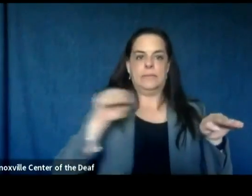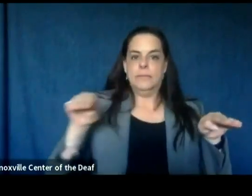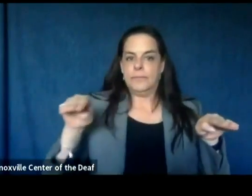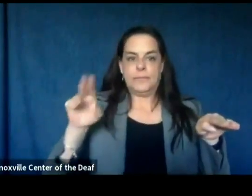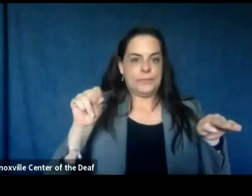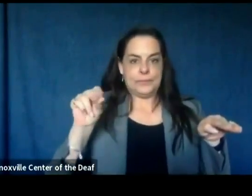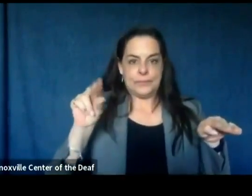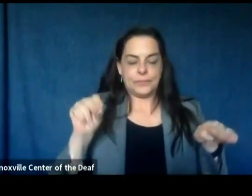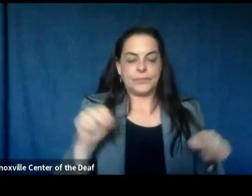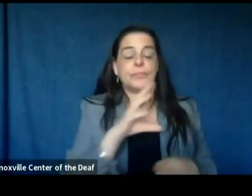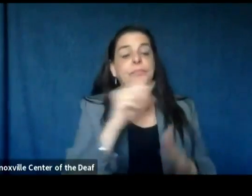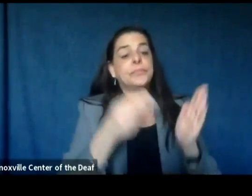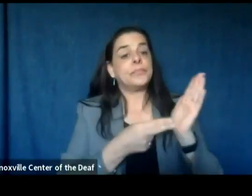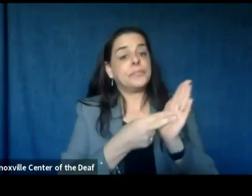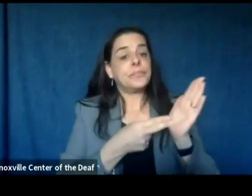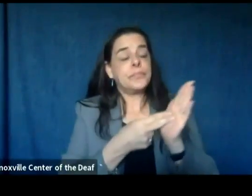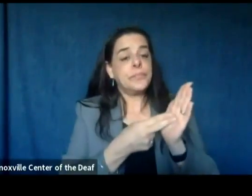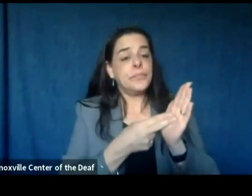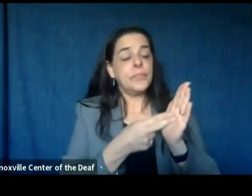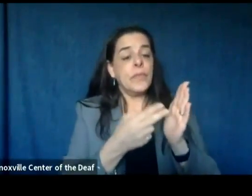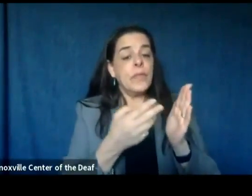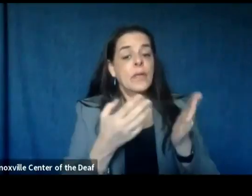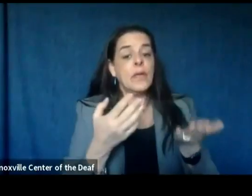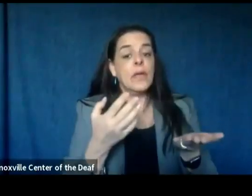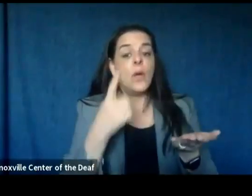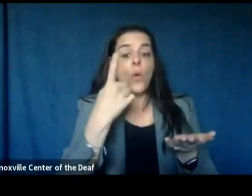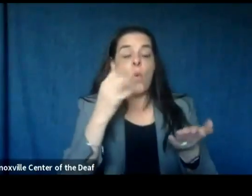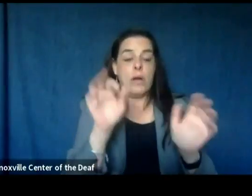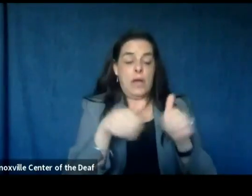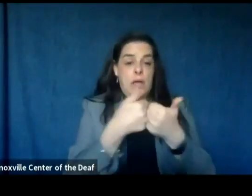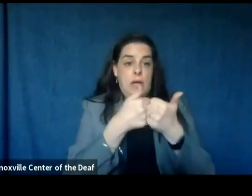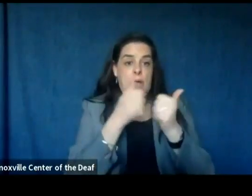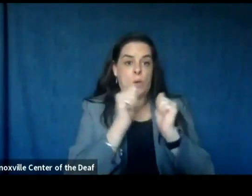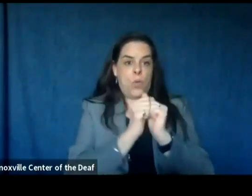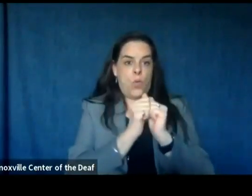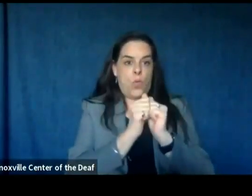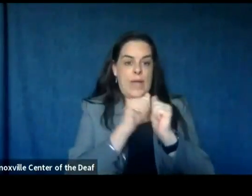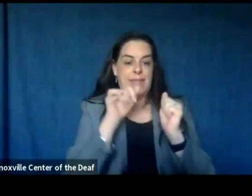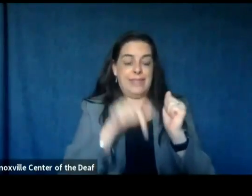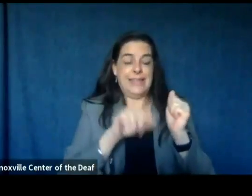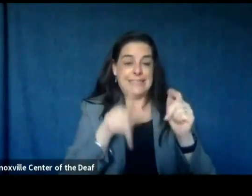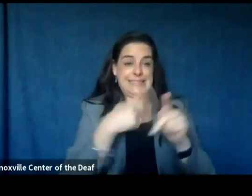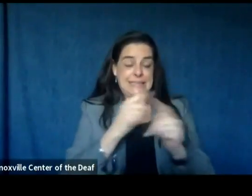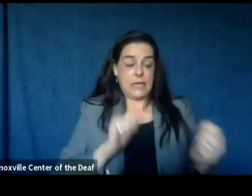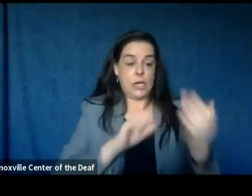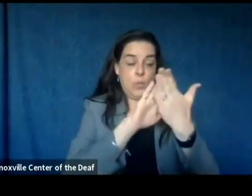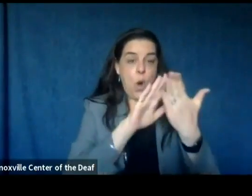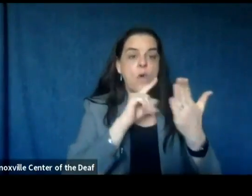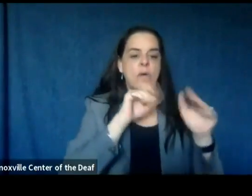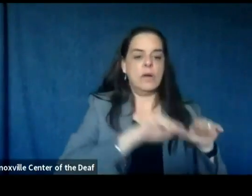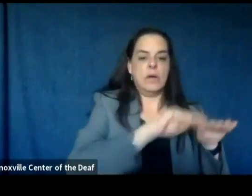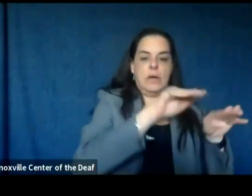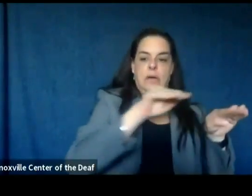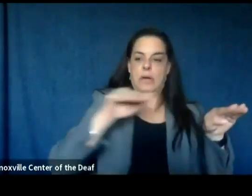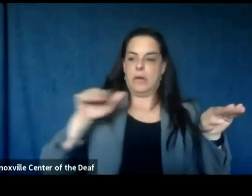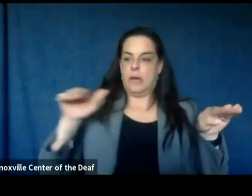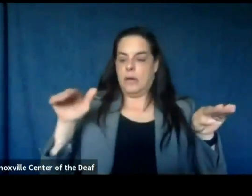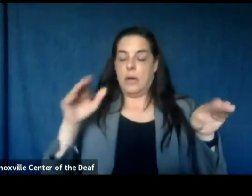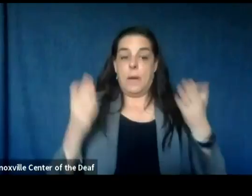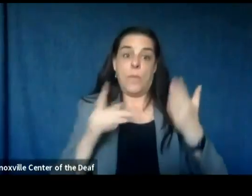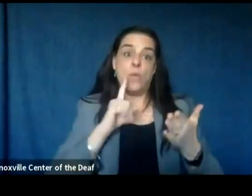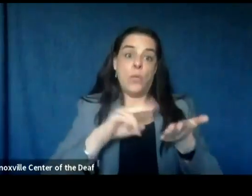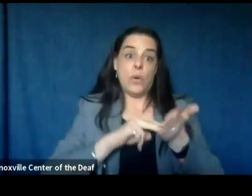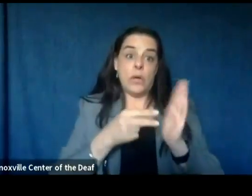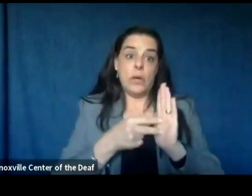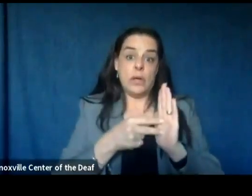and honestly what the one of the challenges with this this approach is that flattening the curve might actually mean we have people